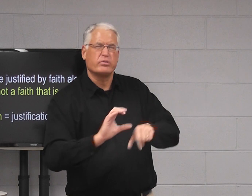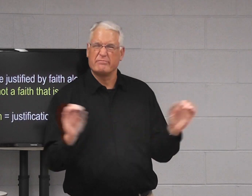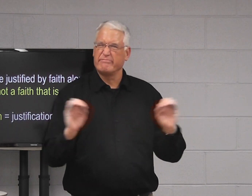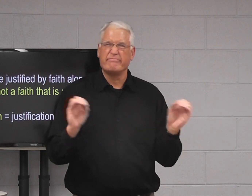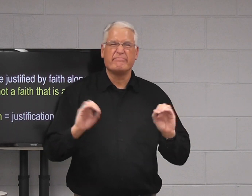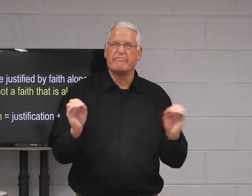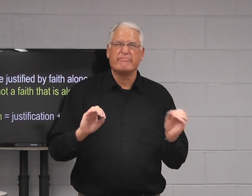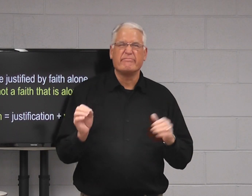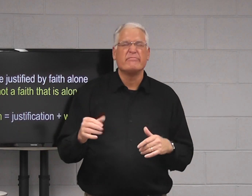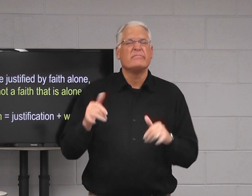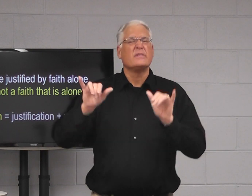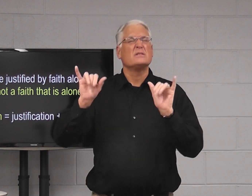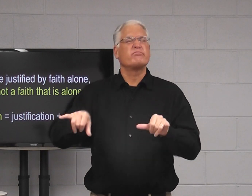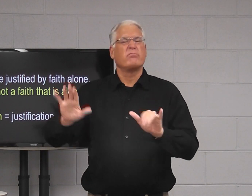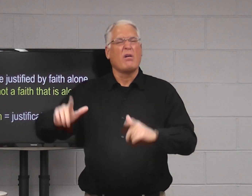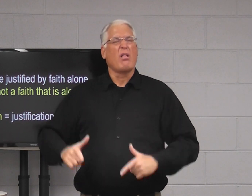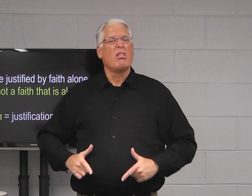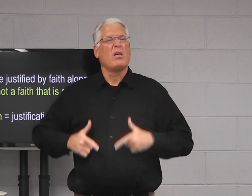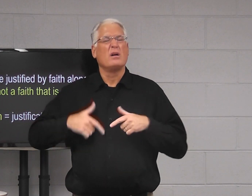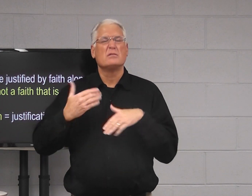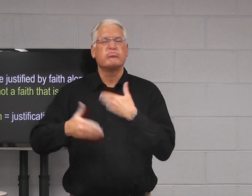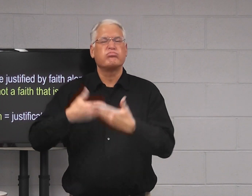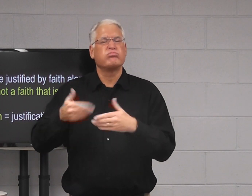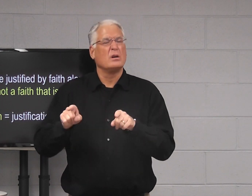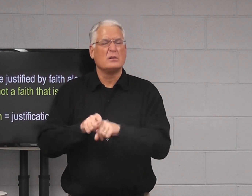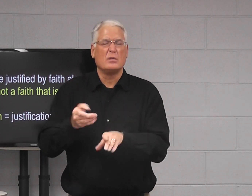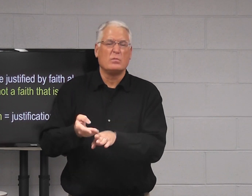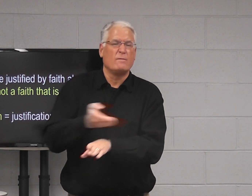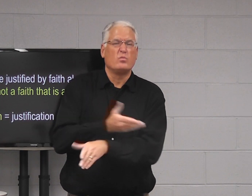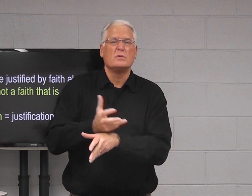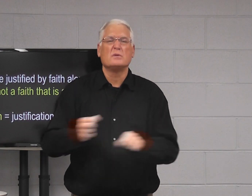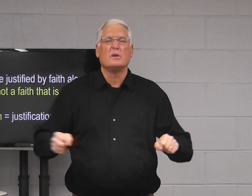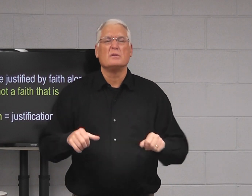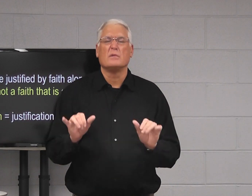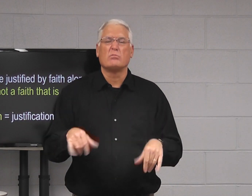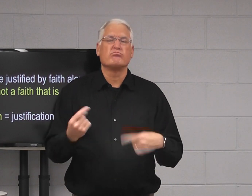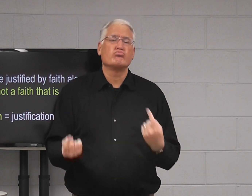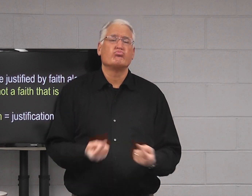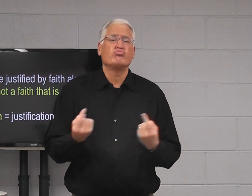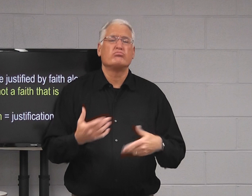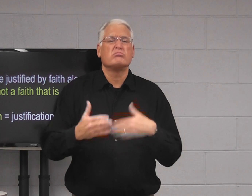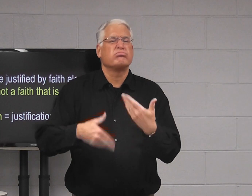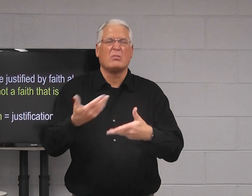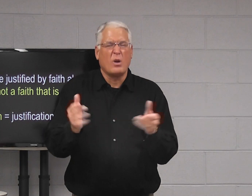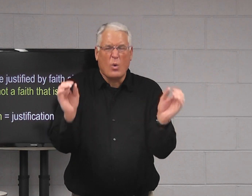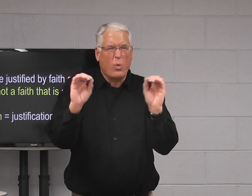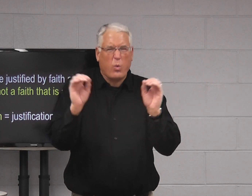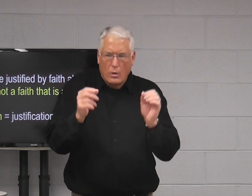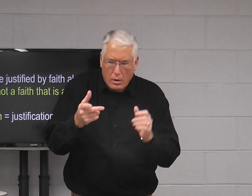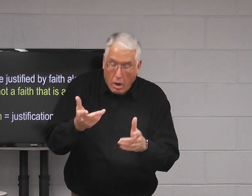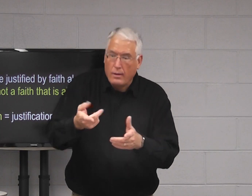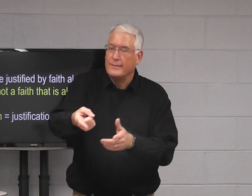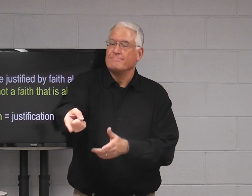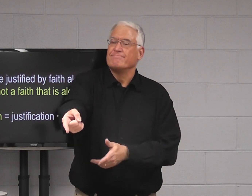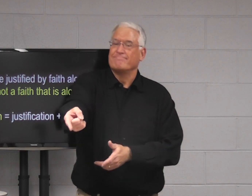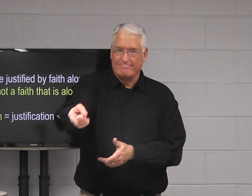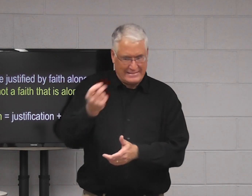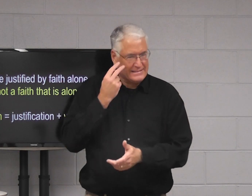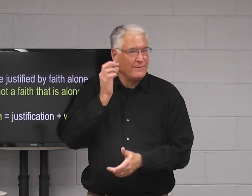motivation, nothing to come to church and I stay in my same life as I was before I was saved and continue to sin,